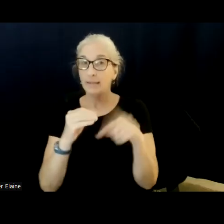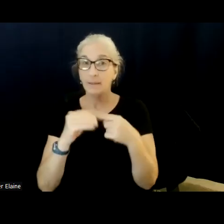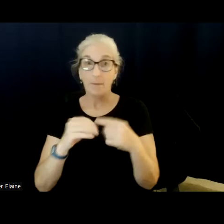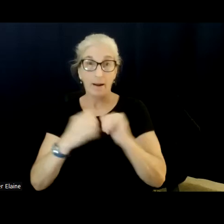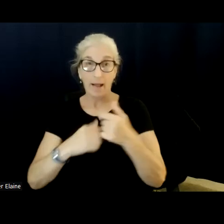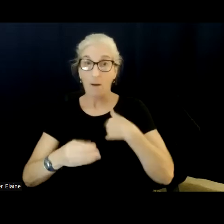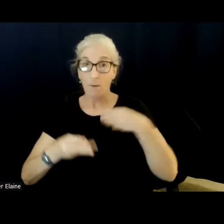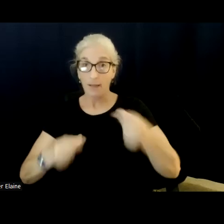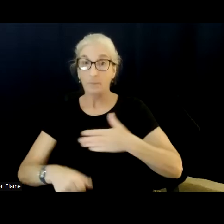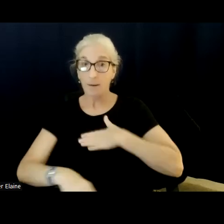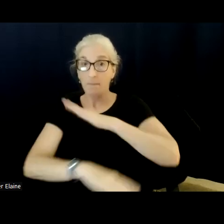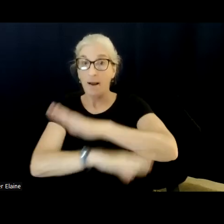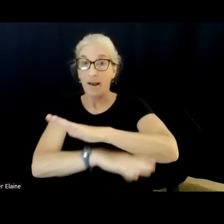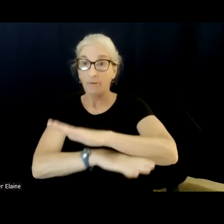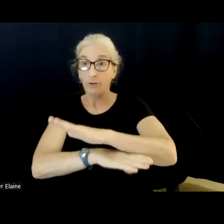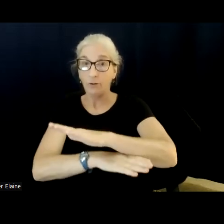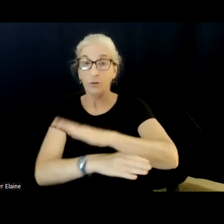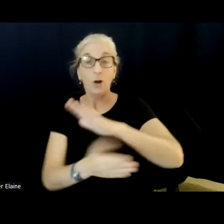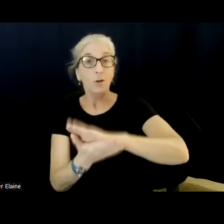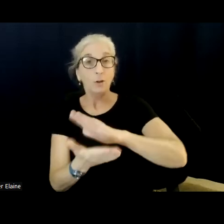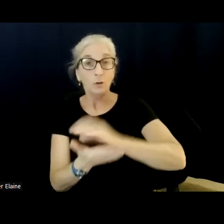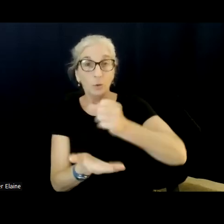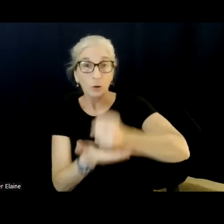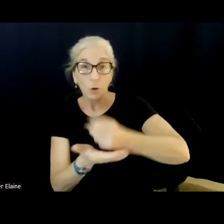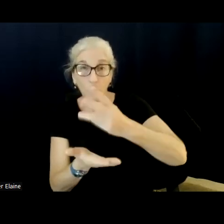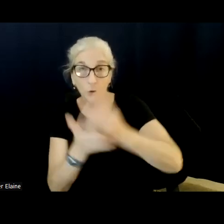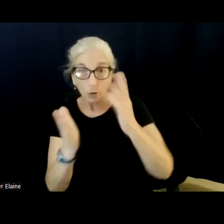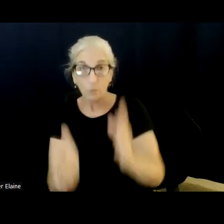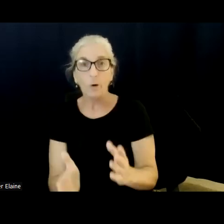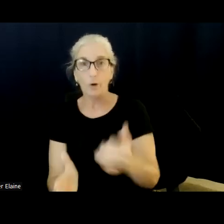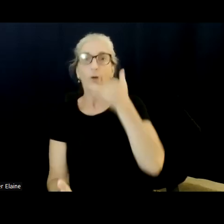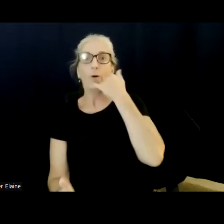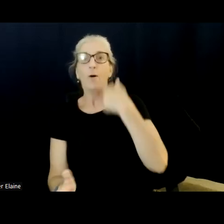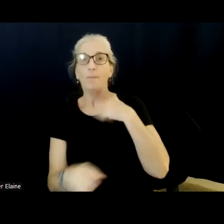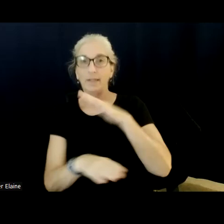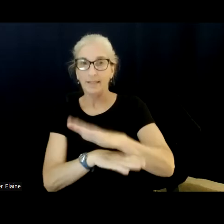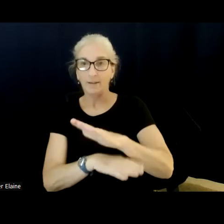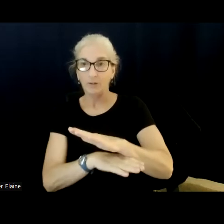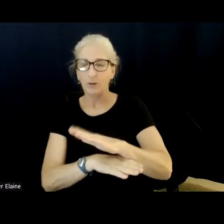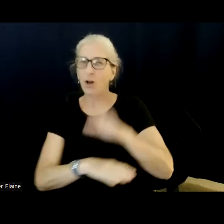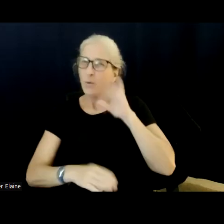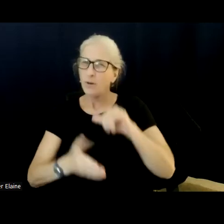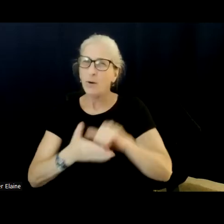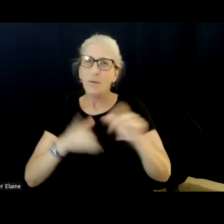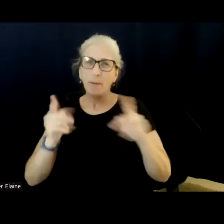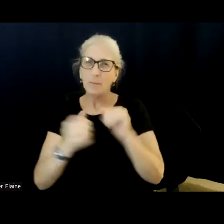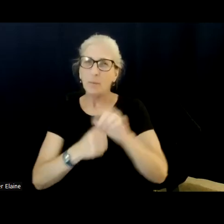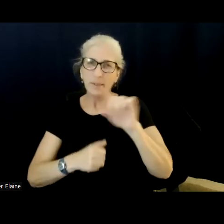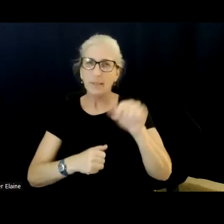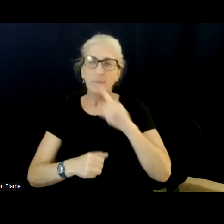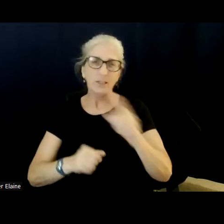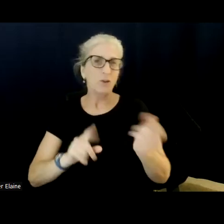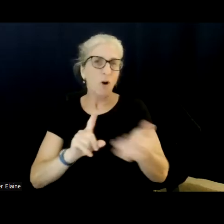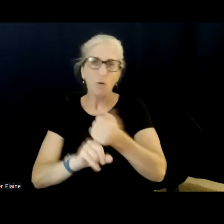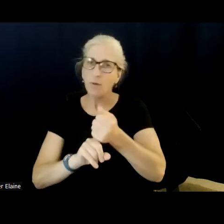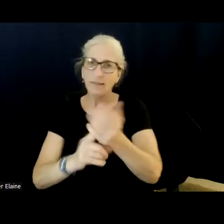afternoon getting a call from a school social worker. So we'll tie right in there. So people with disabilities are arrested and incarcerated far out